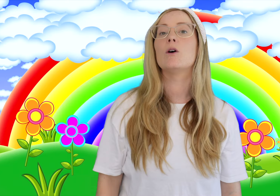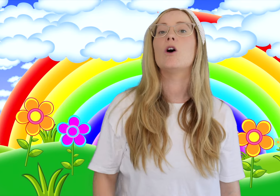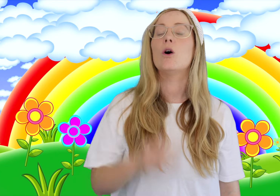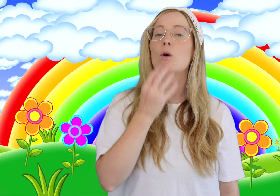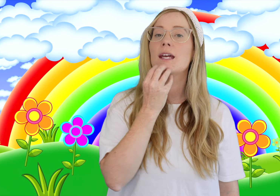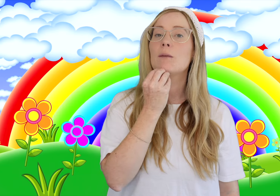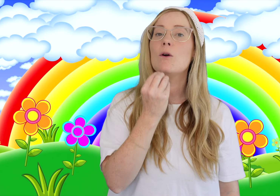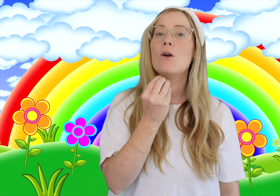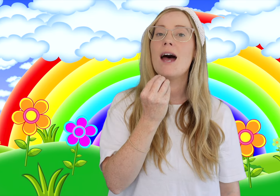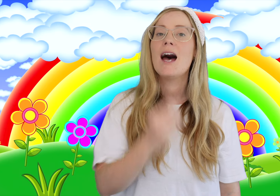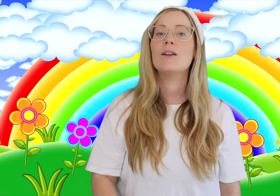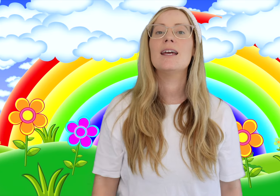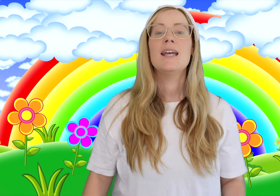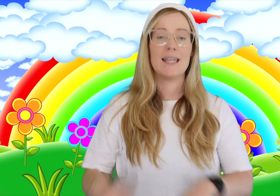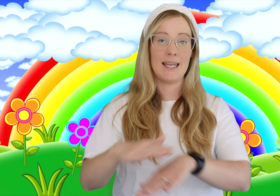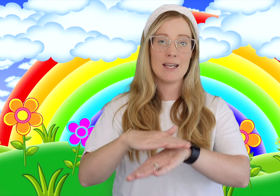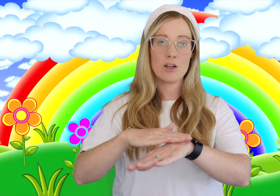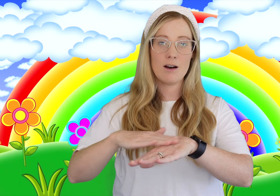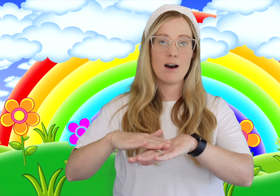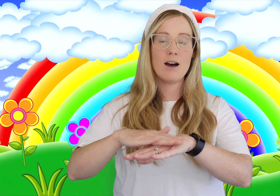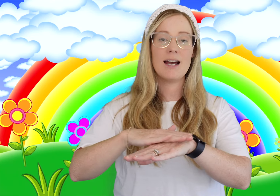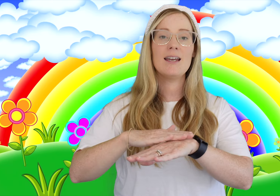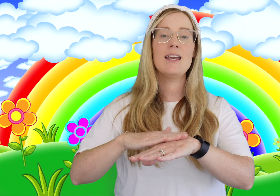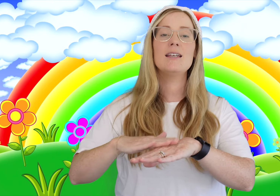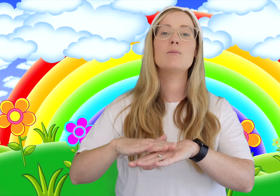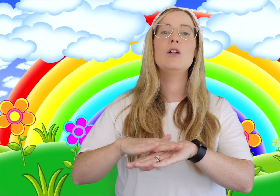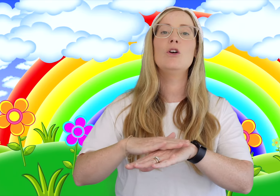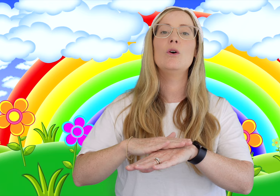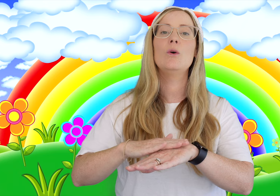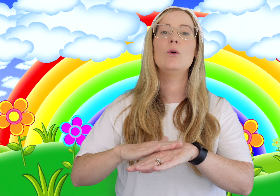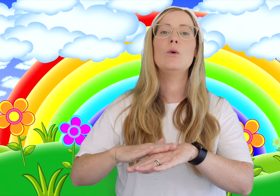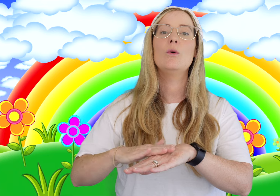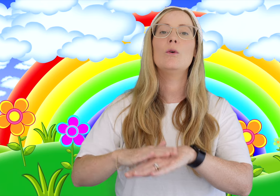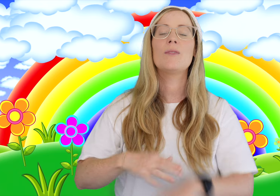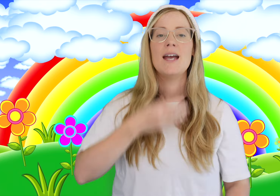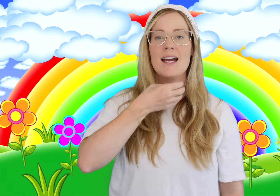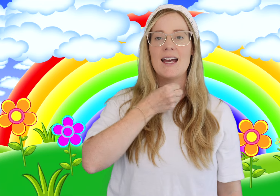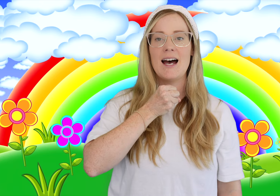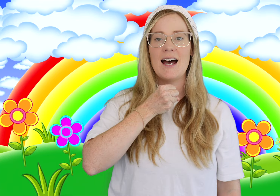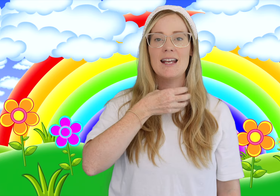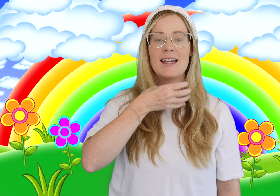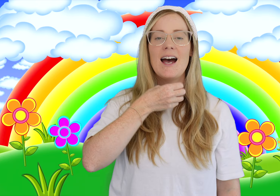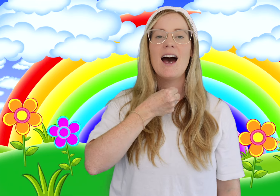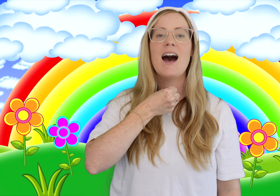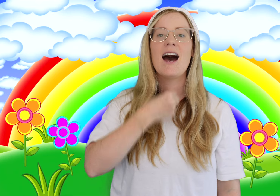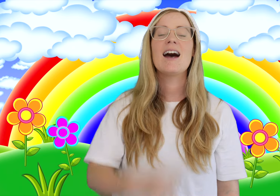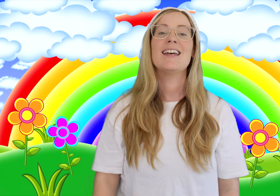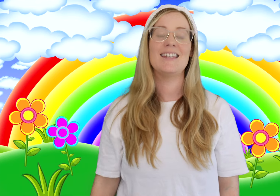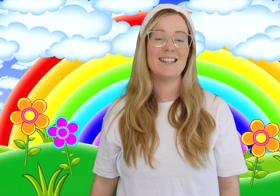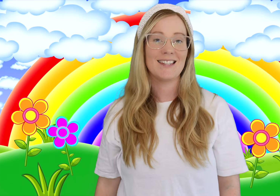Pernodi is brown. Kikorangi is blue. Karaka is